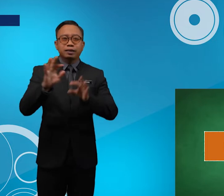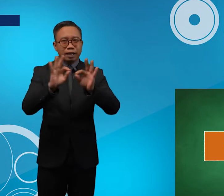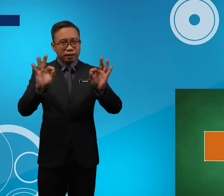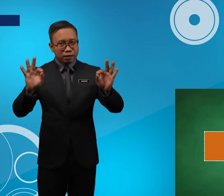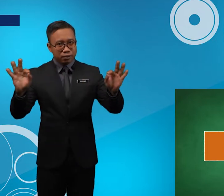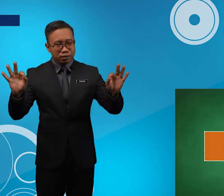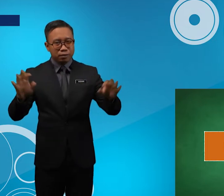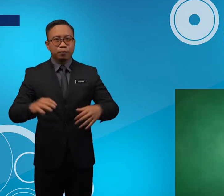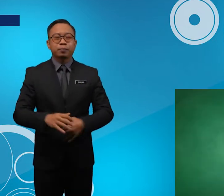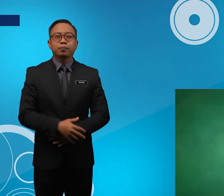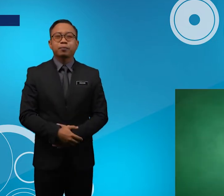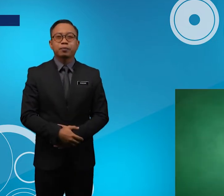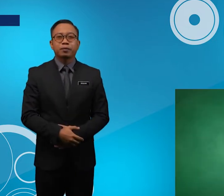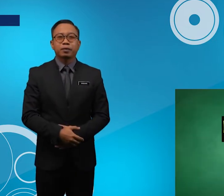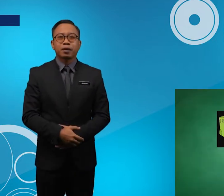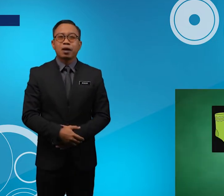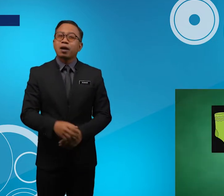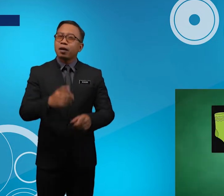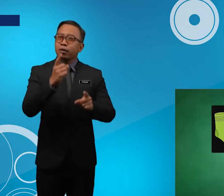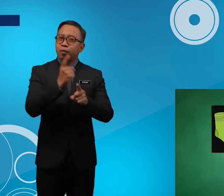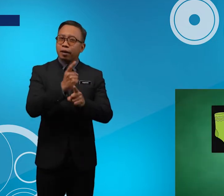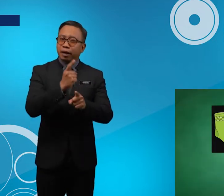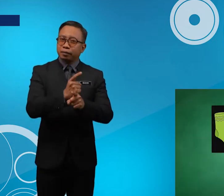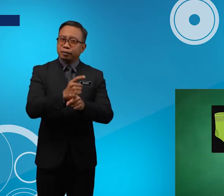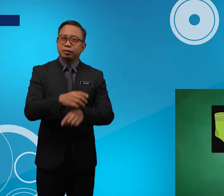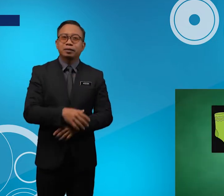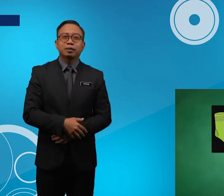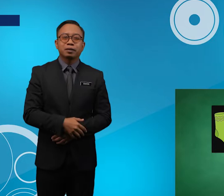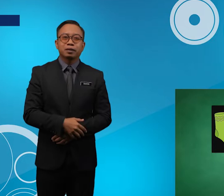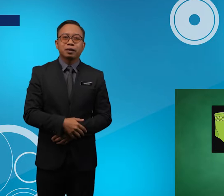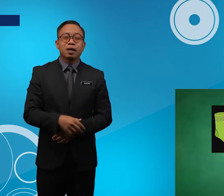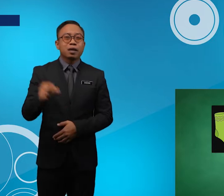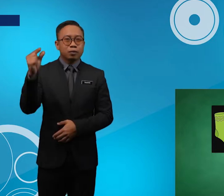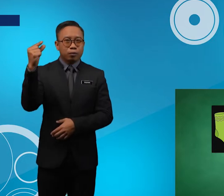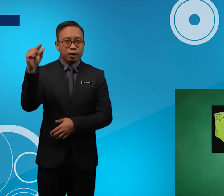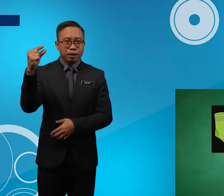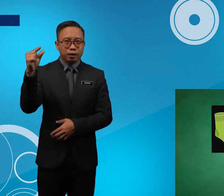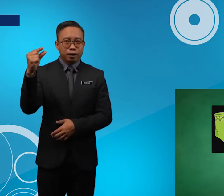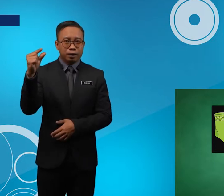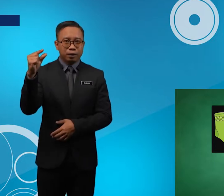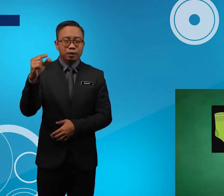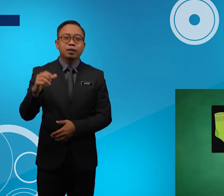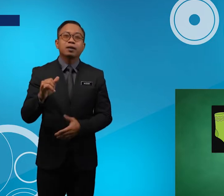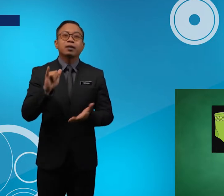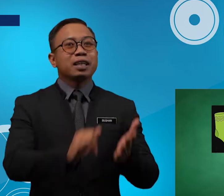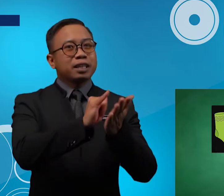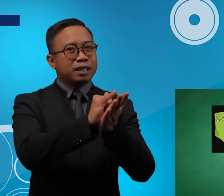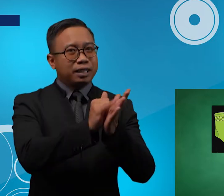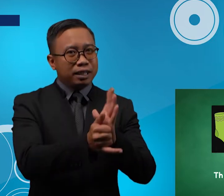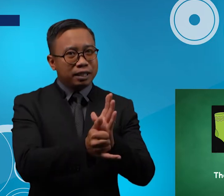Sentence Correct Green Green These